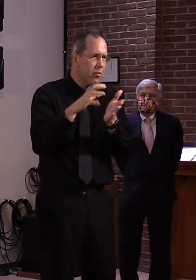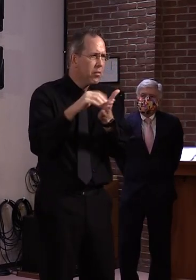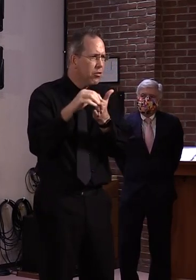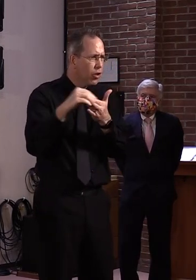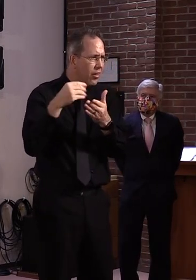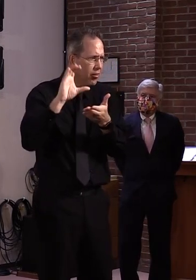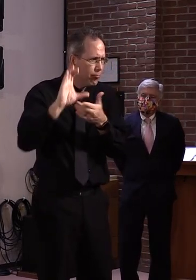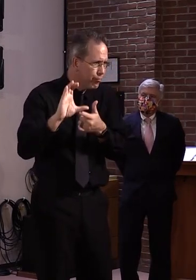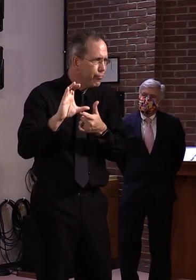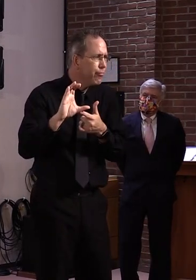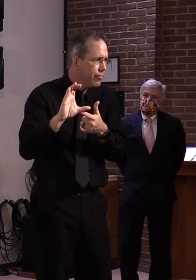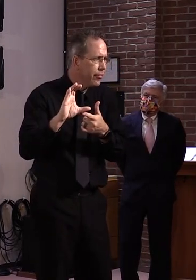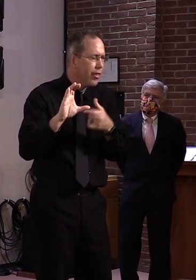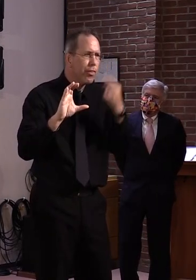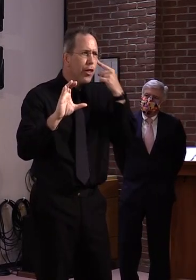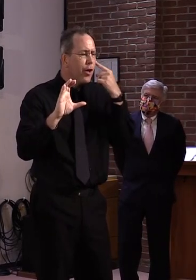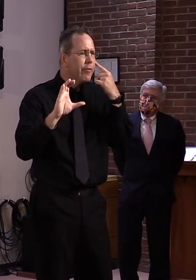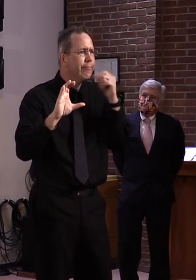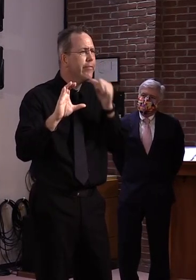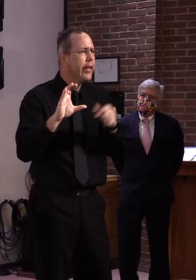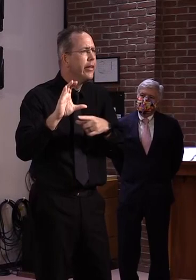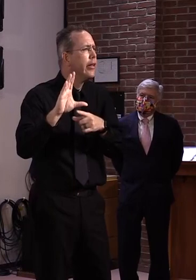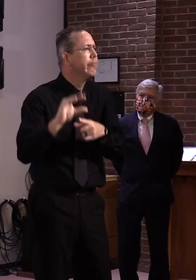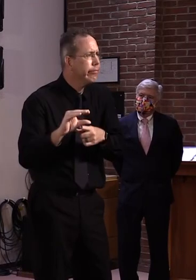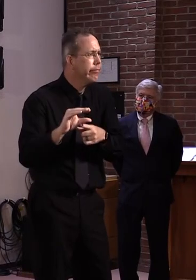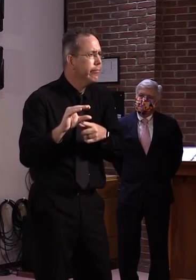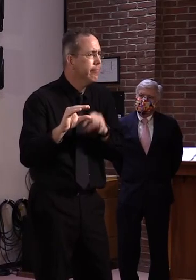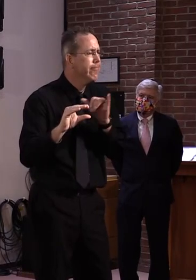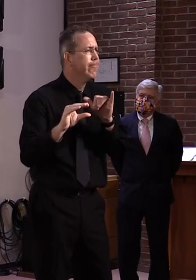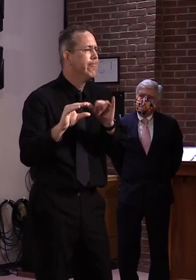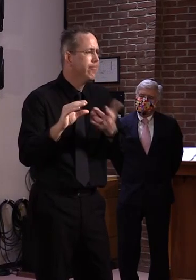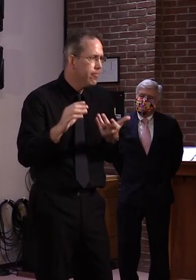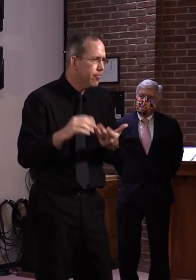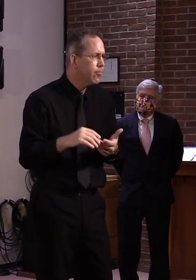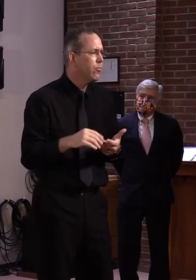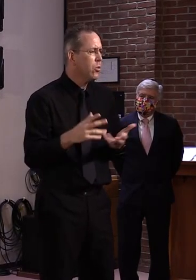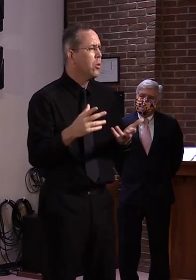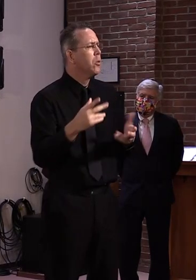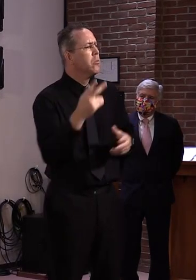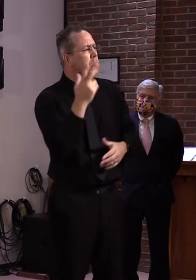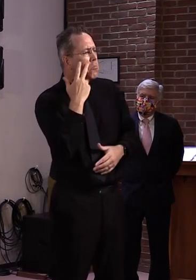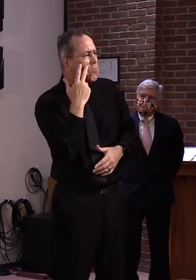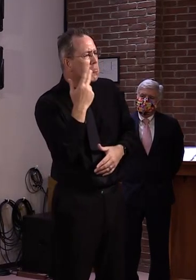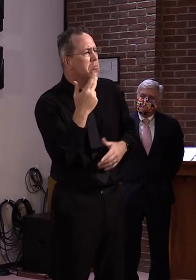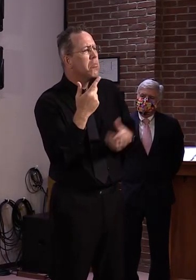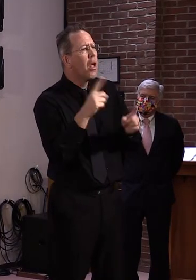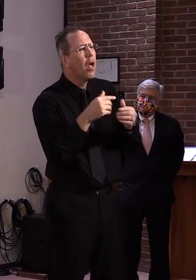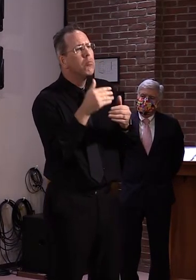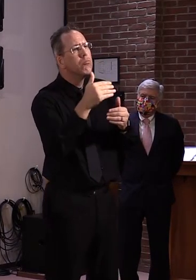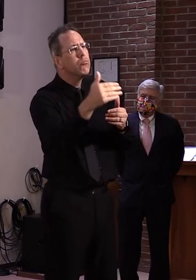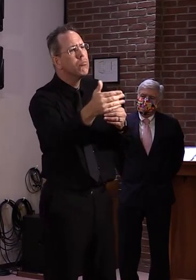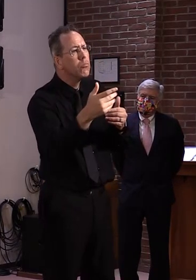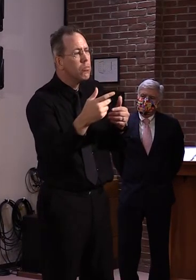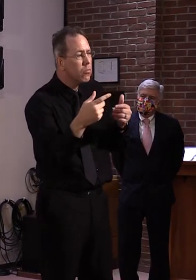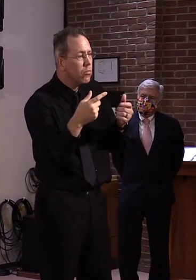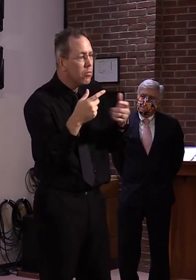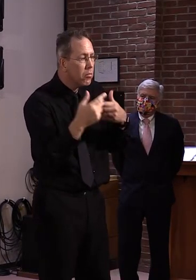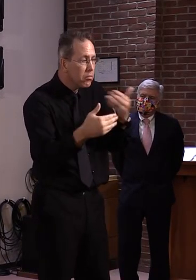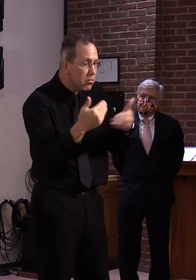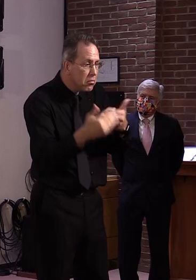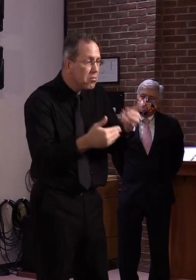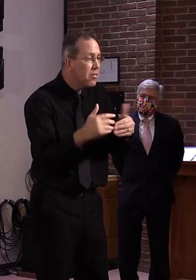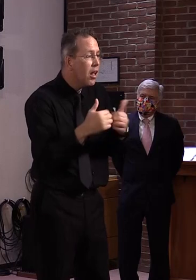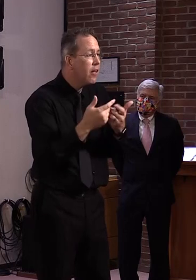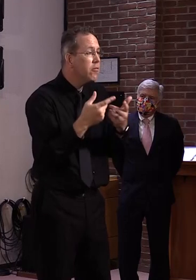point with the with the Ed Fund as well. So we'll know a lot more as as we move forward, especially